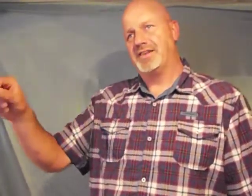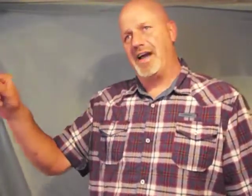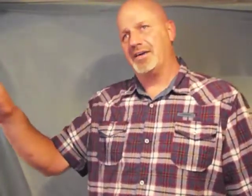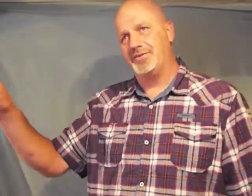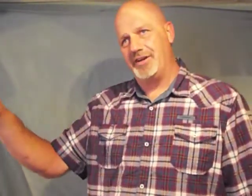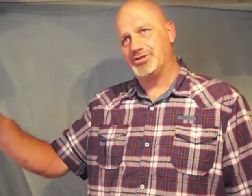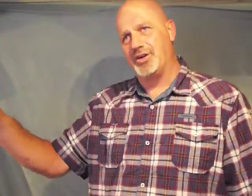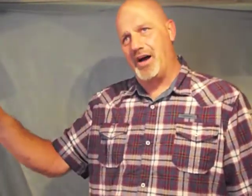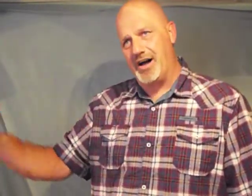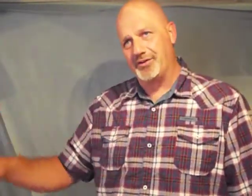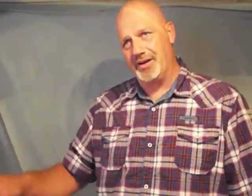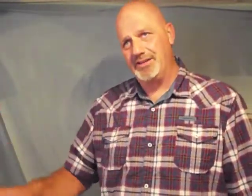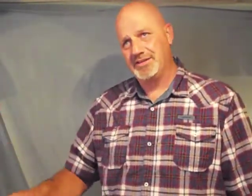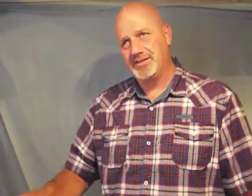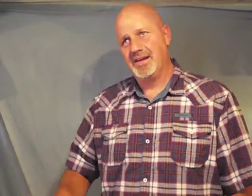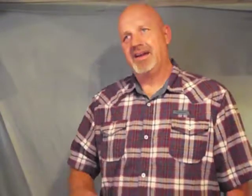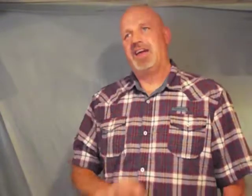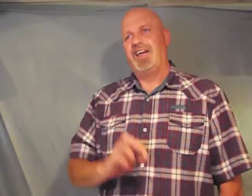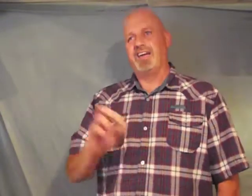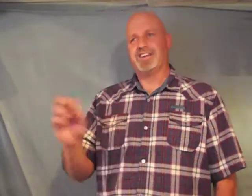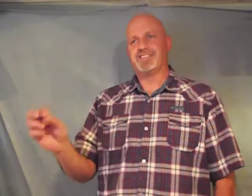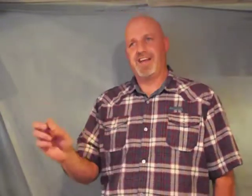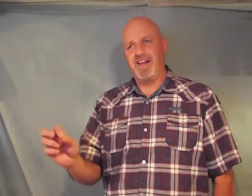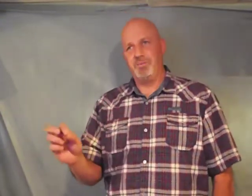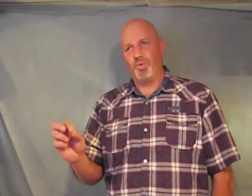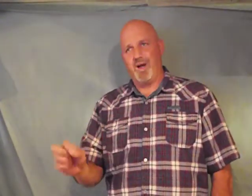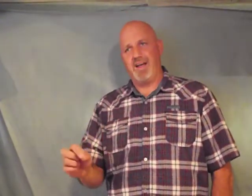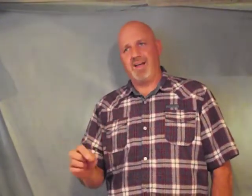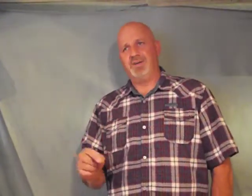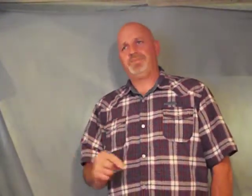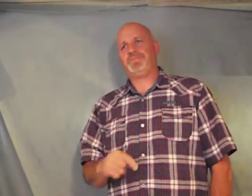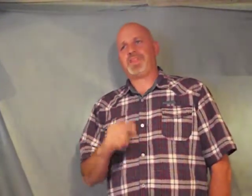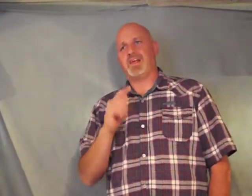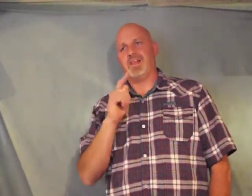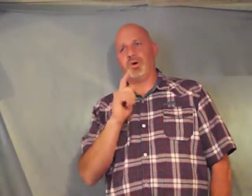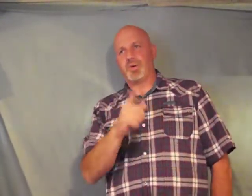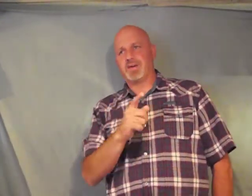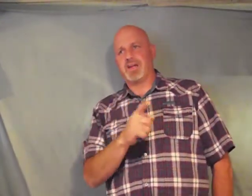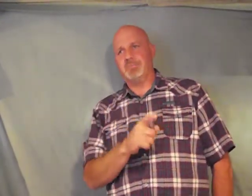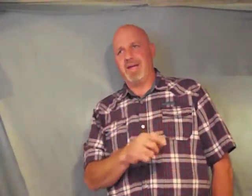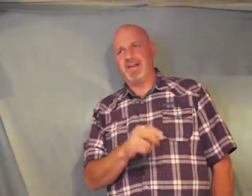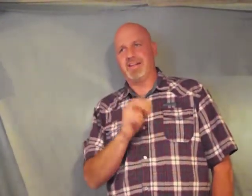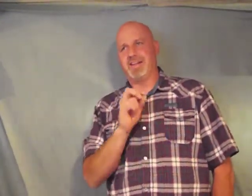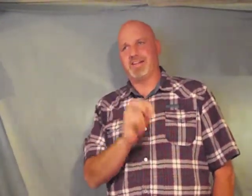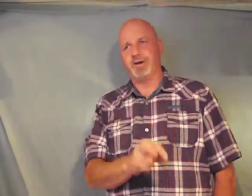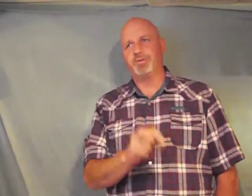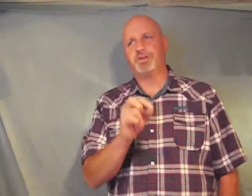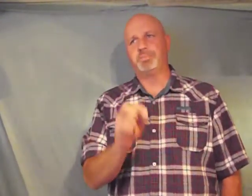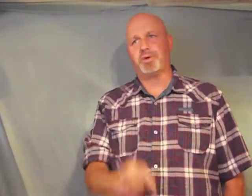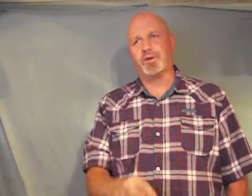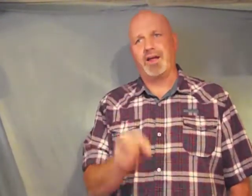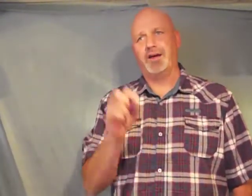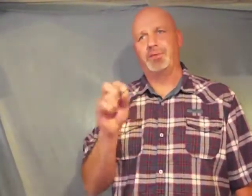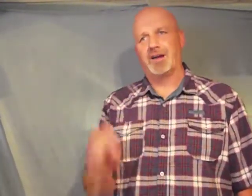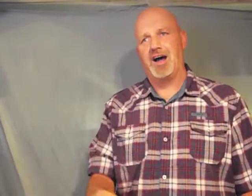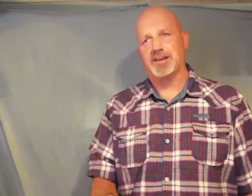sacrificial offerings in the same way the Lord commanded that those who proclaim the gospel